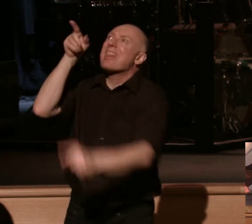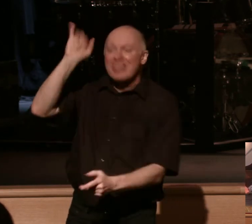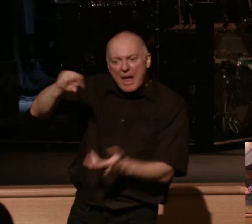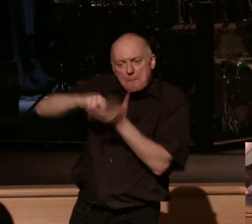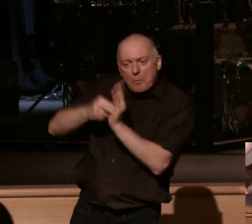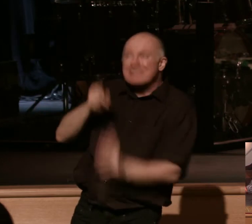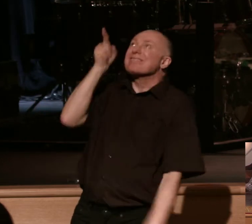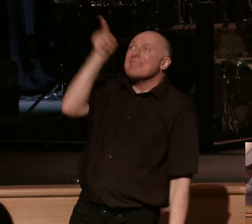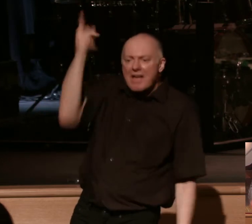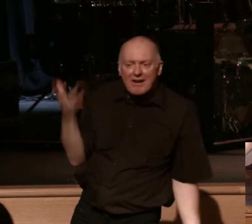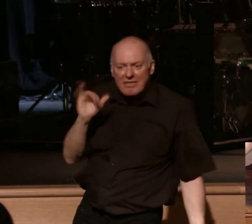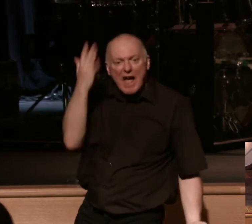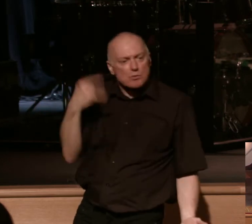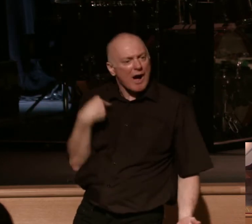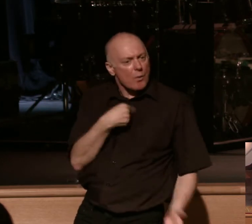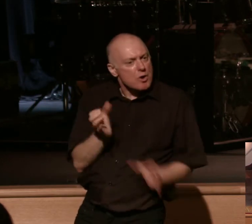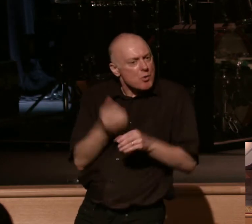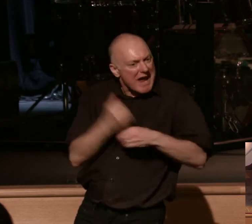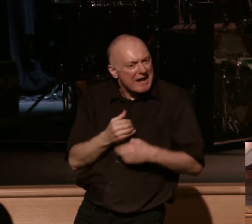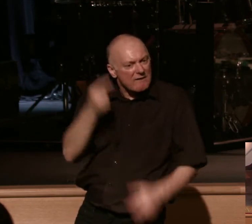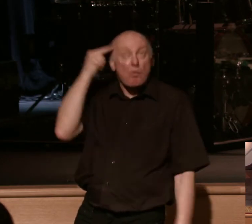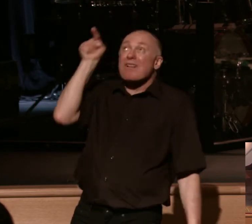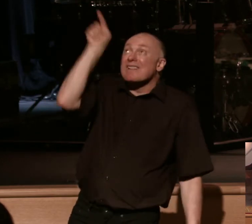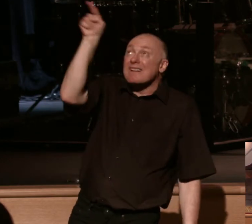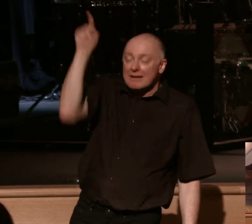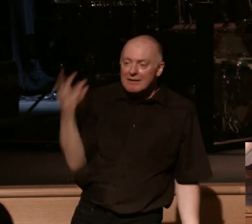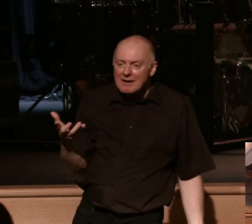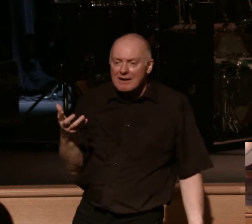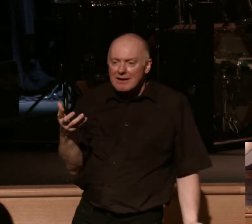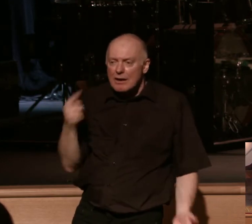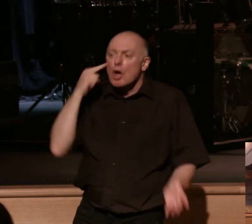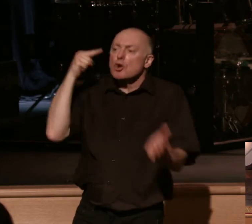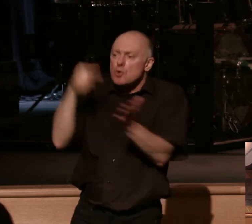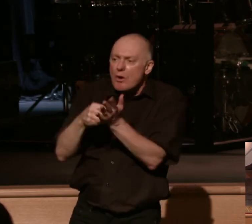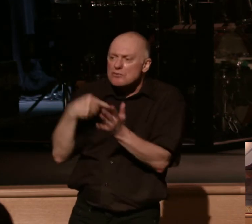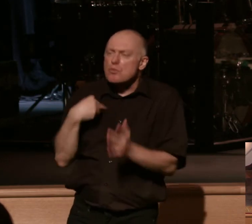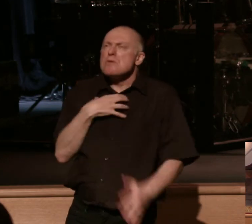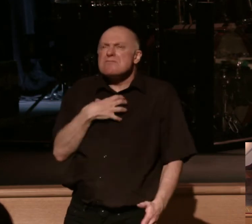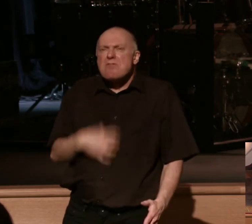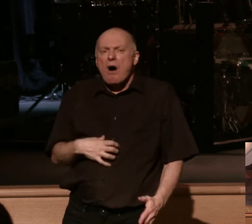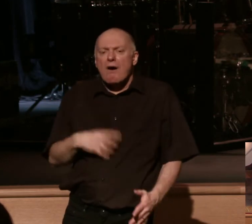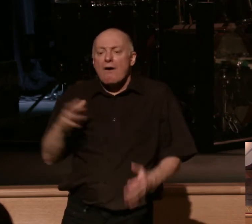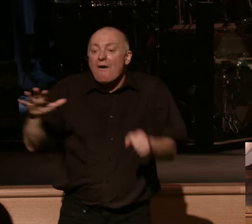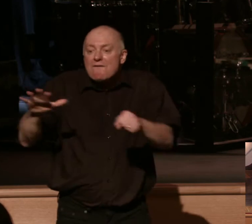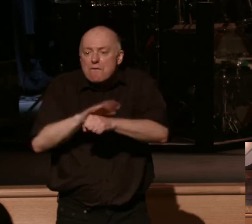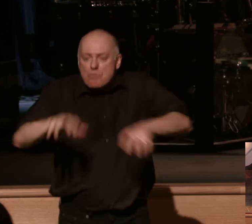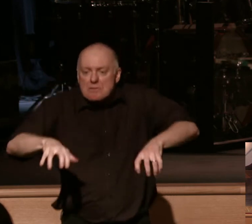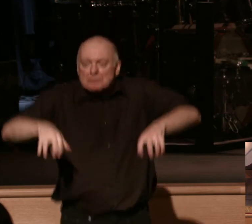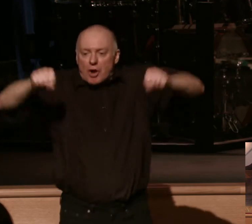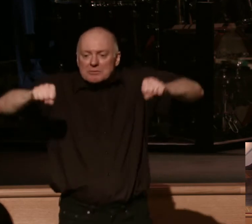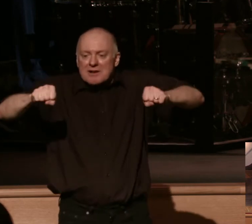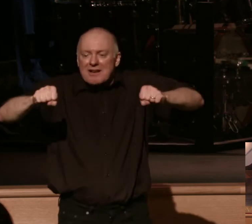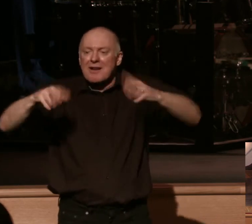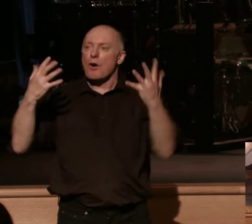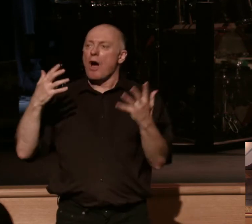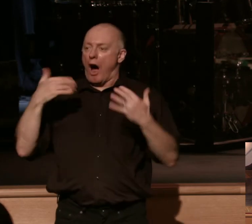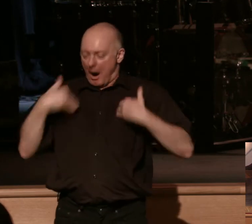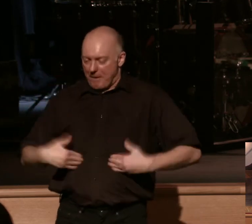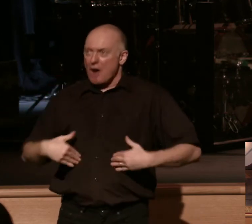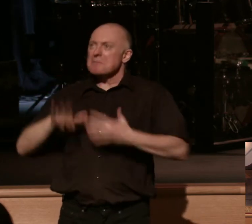this is why we've been created notice we long for the full adoption of sons the redemption of our bodies